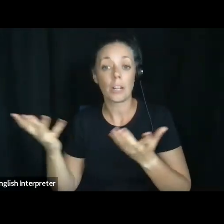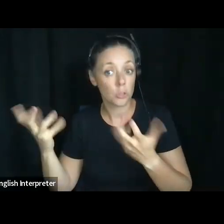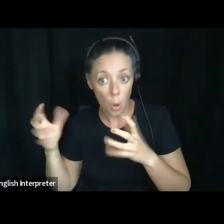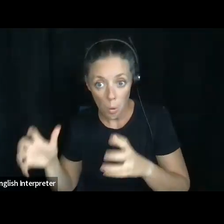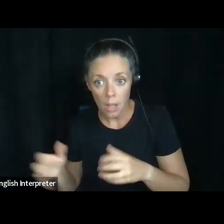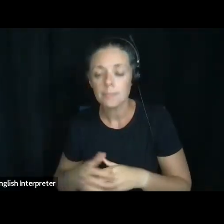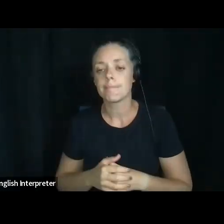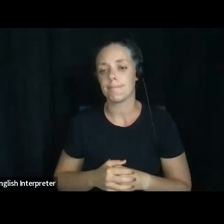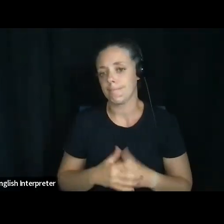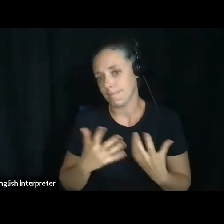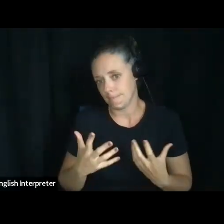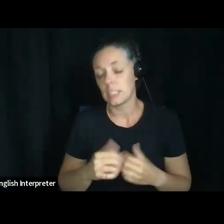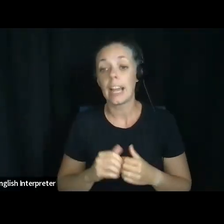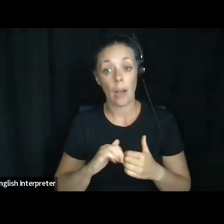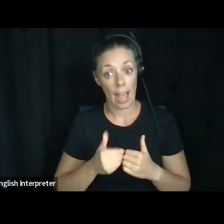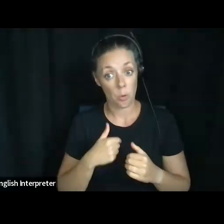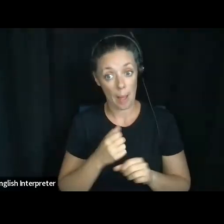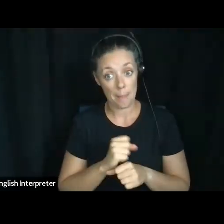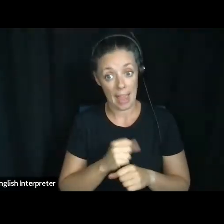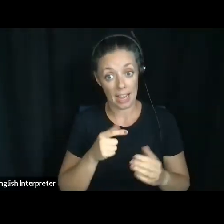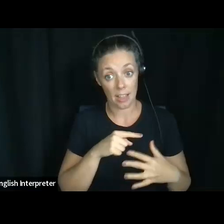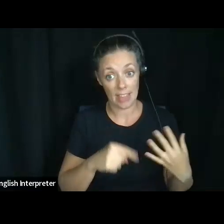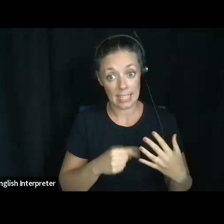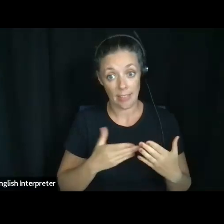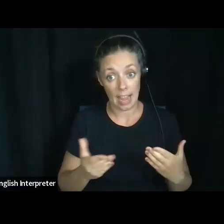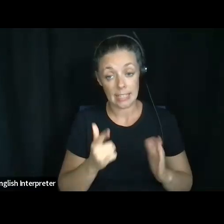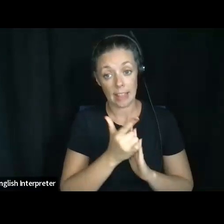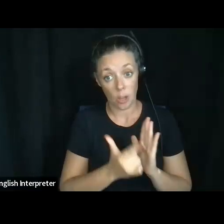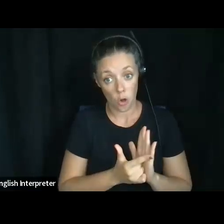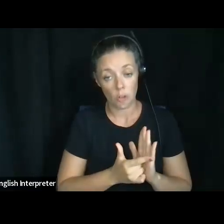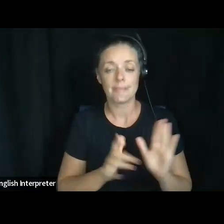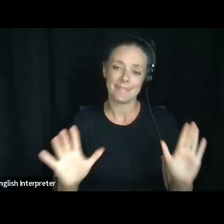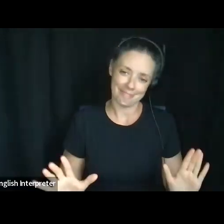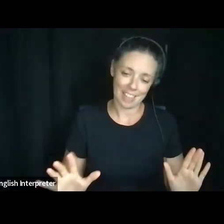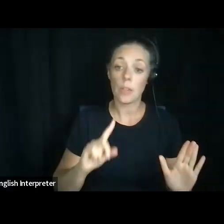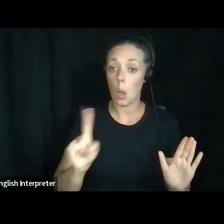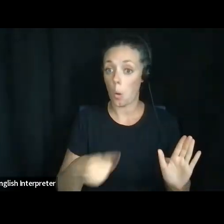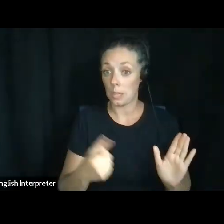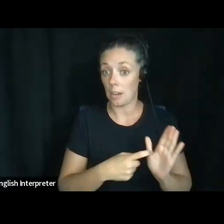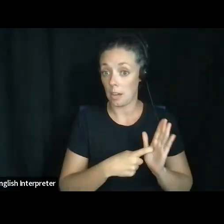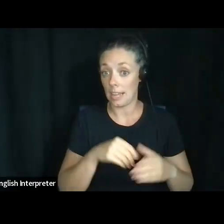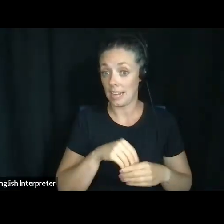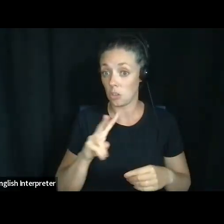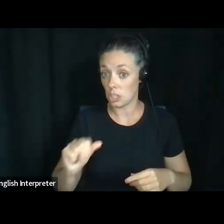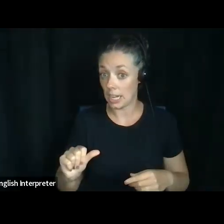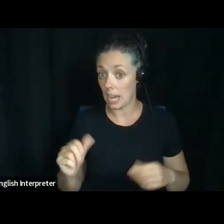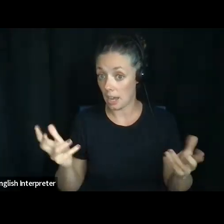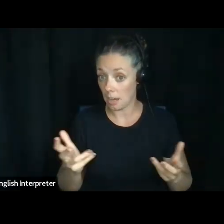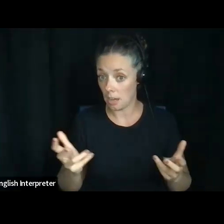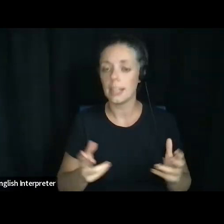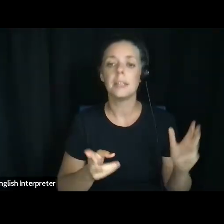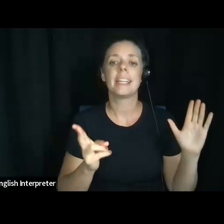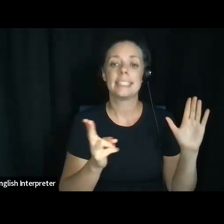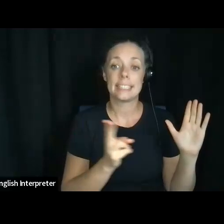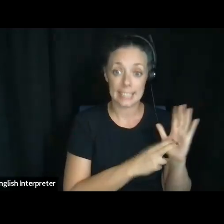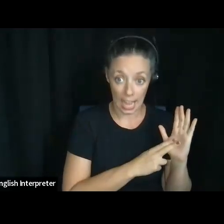how do I make these things legal? Well, the only thing that is required in Virginia is, um, that they be signed